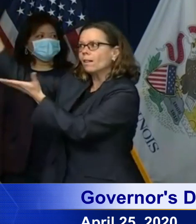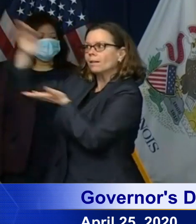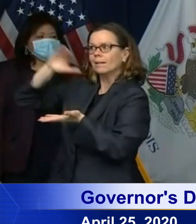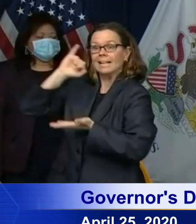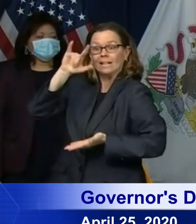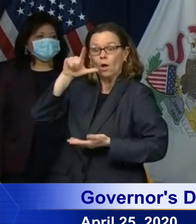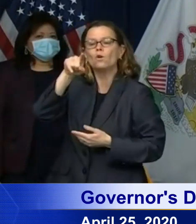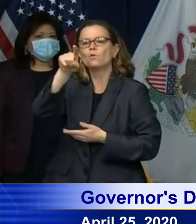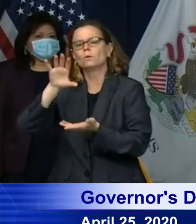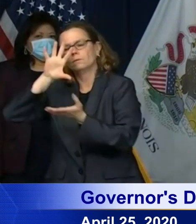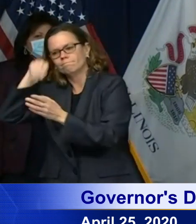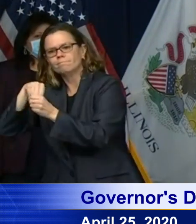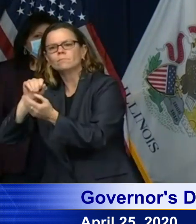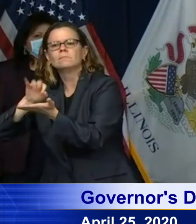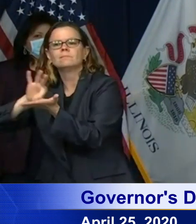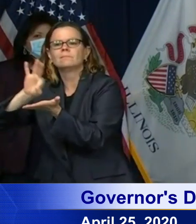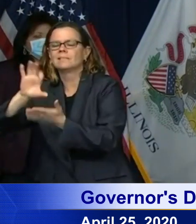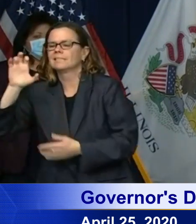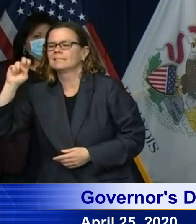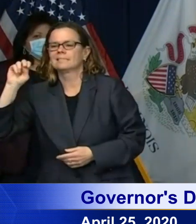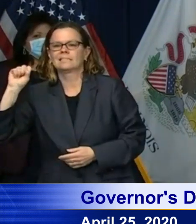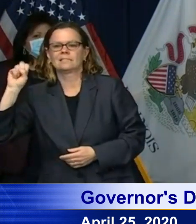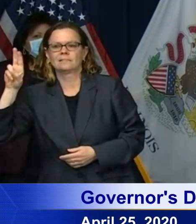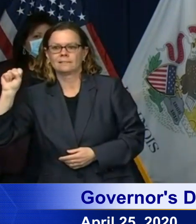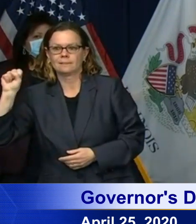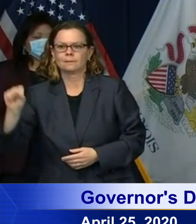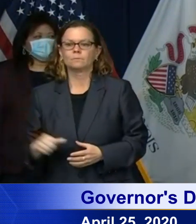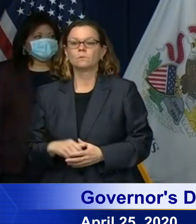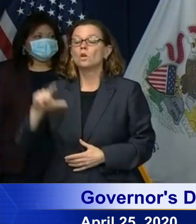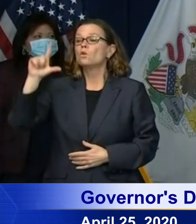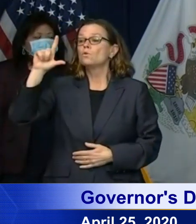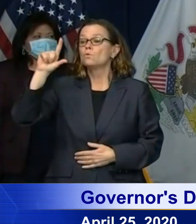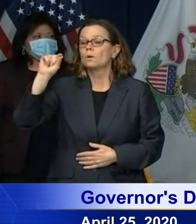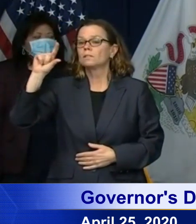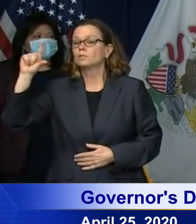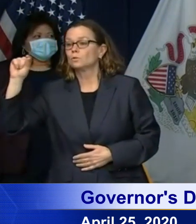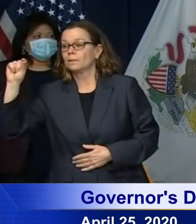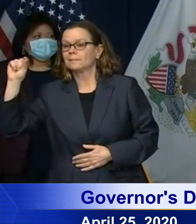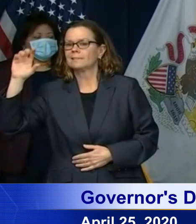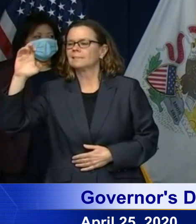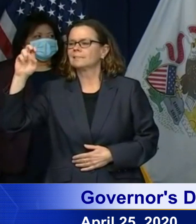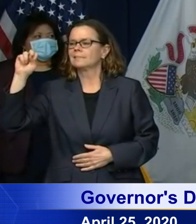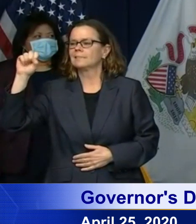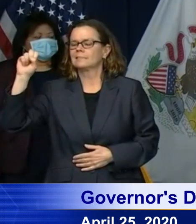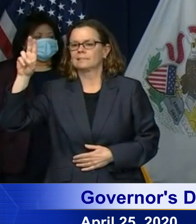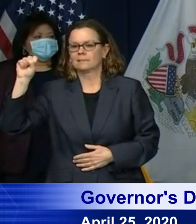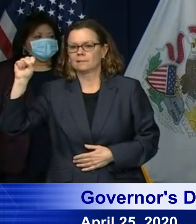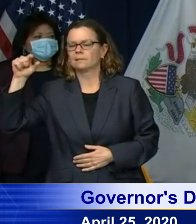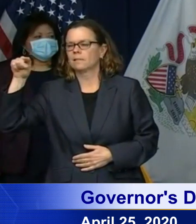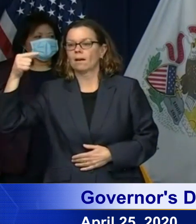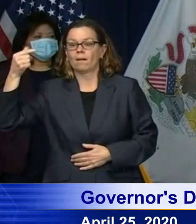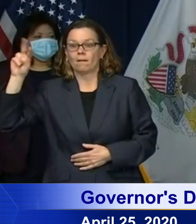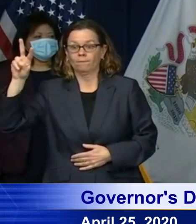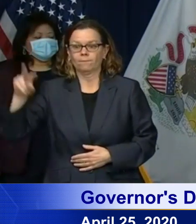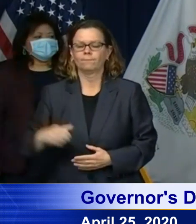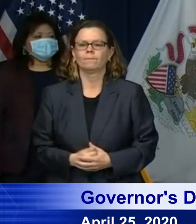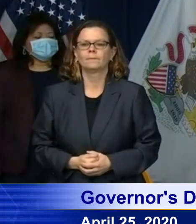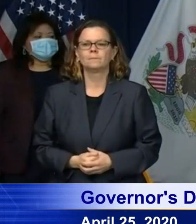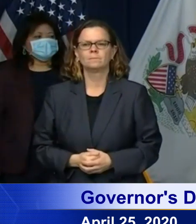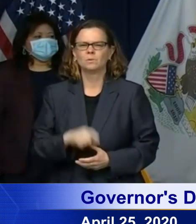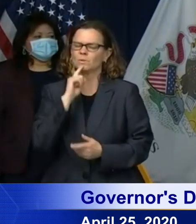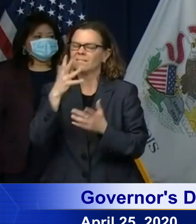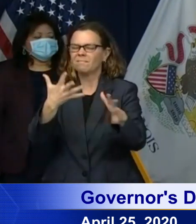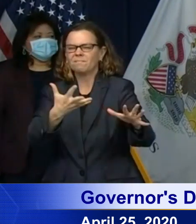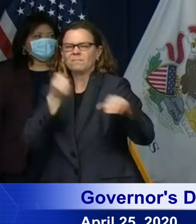2020census.gov it will take you no more than 10 minutes and it will make a real difference